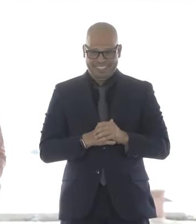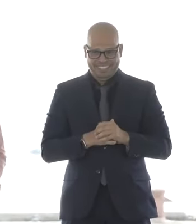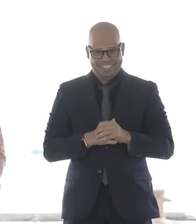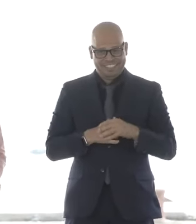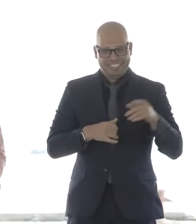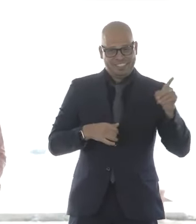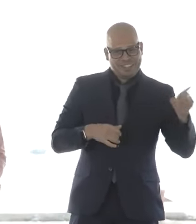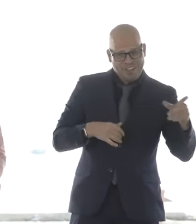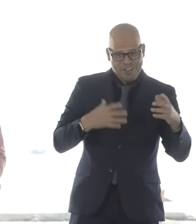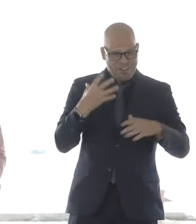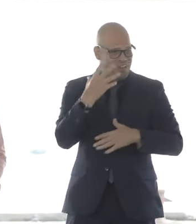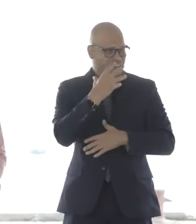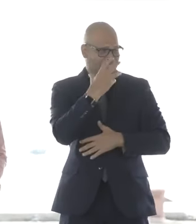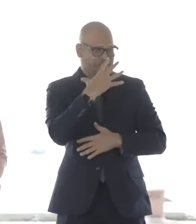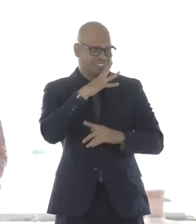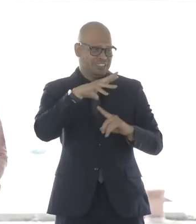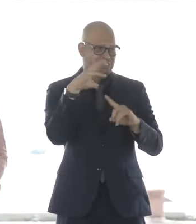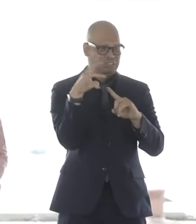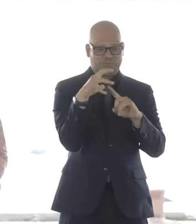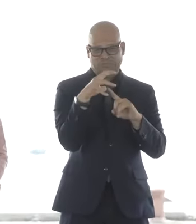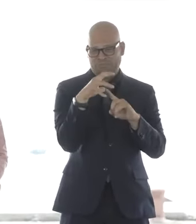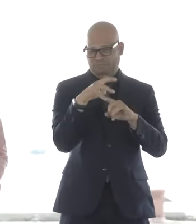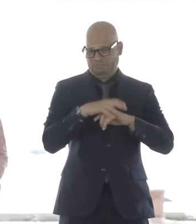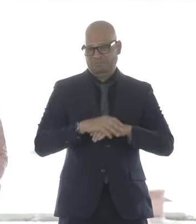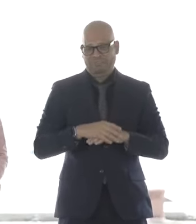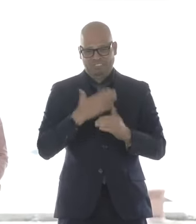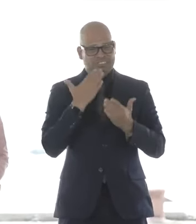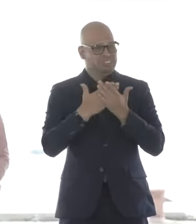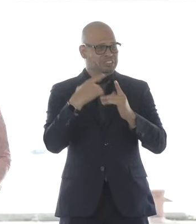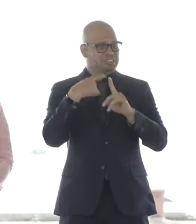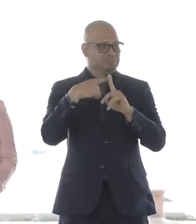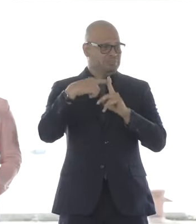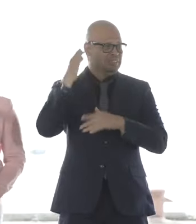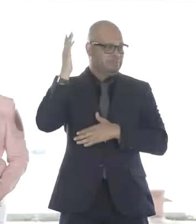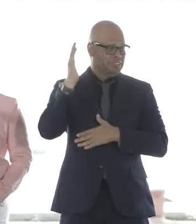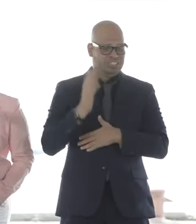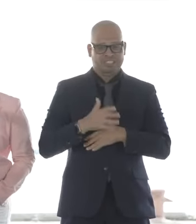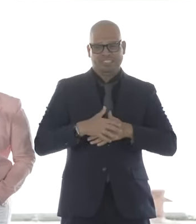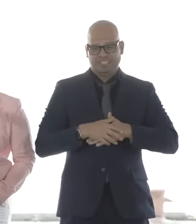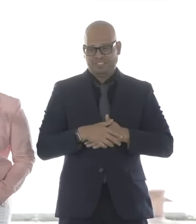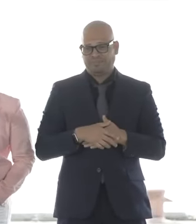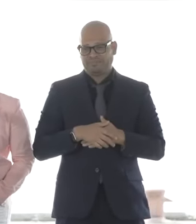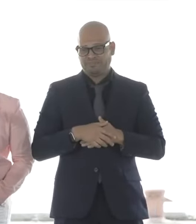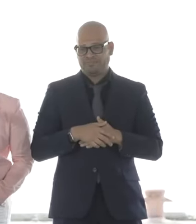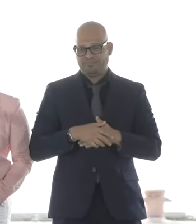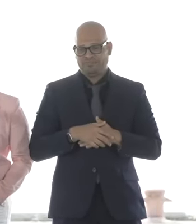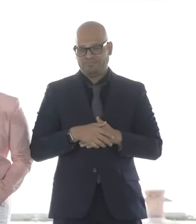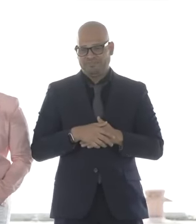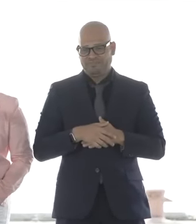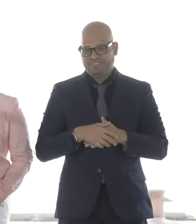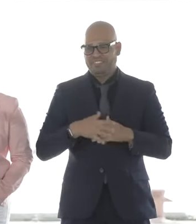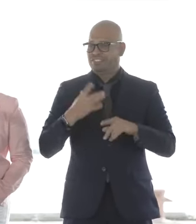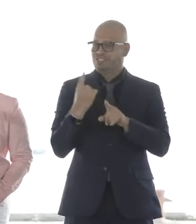Yeah, it was really well done. Really well done and so appropriate for this day. Great to be in Salem.